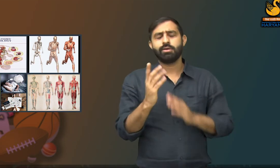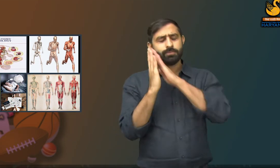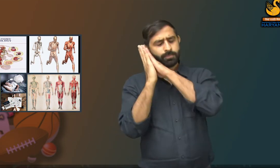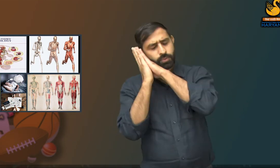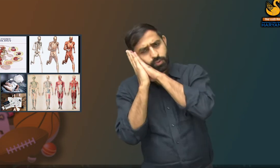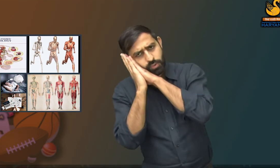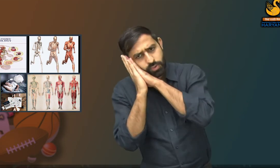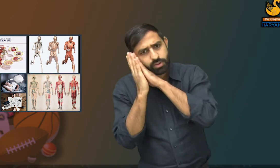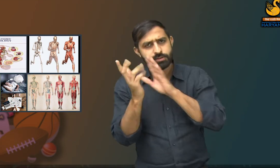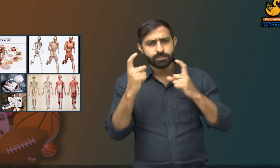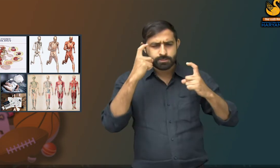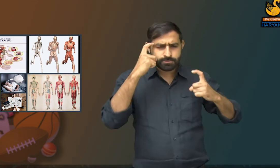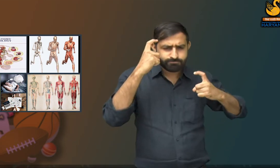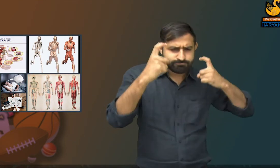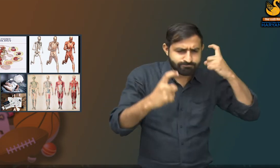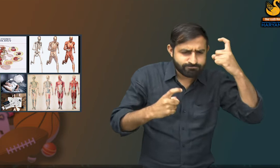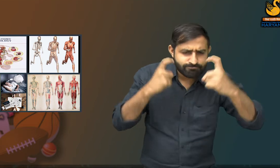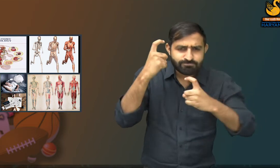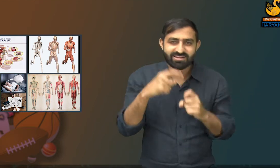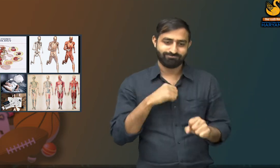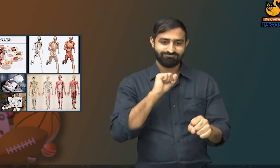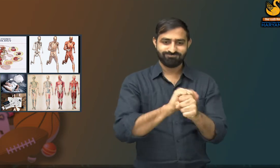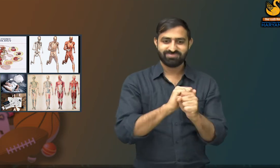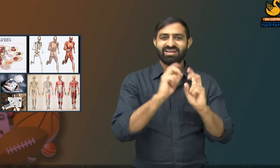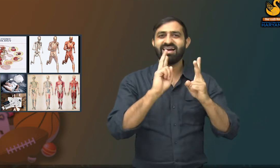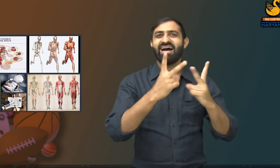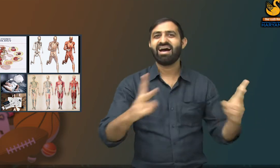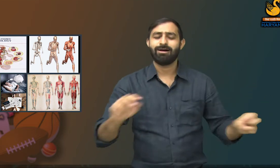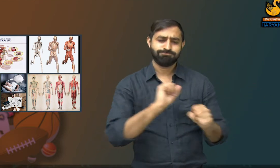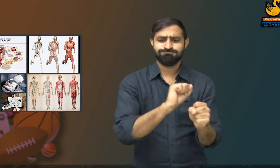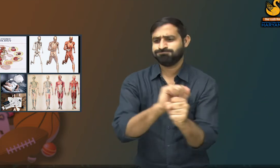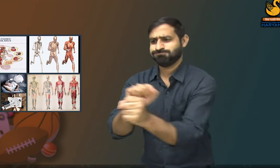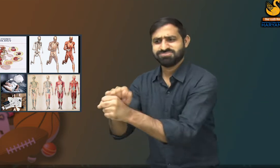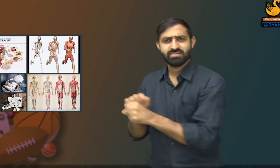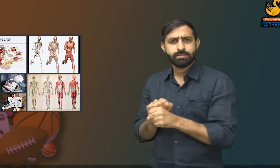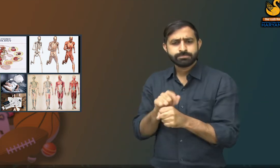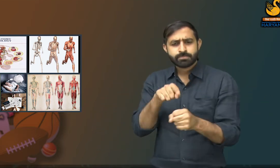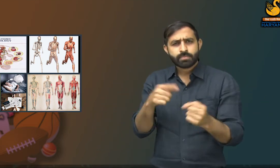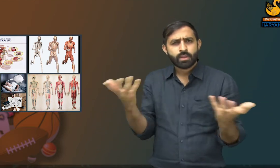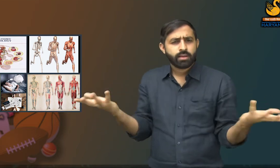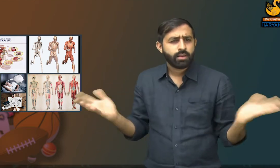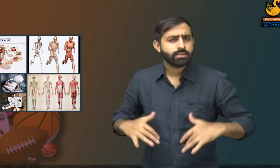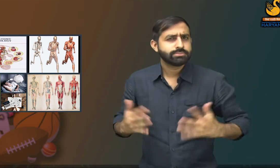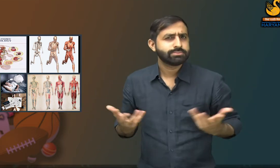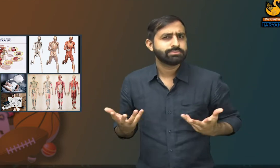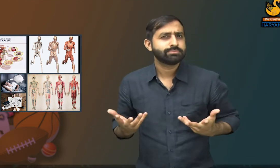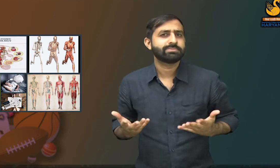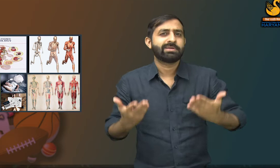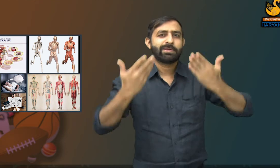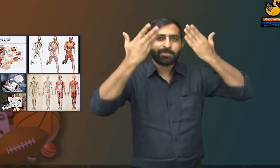How do we walk, sleep, think and perform different work? How our